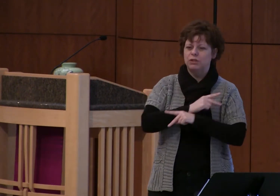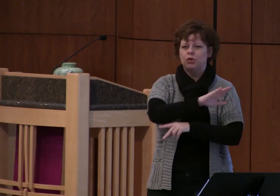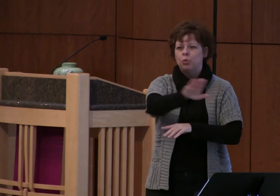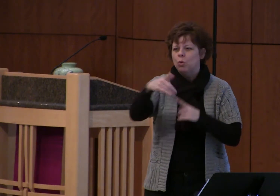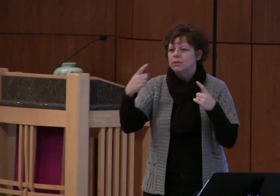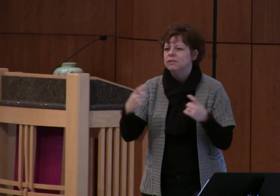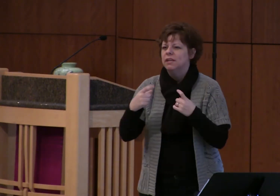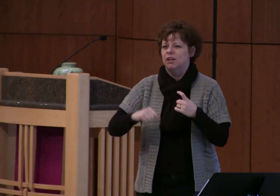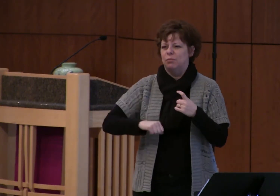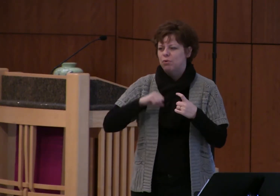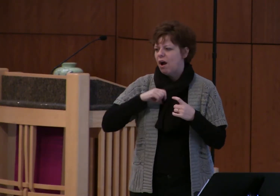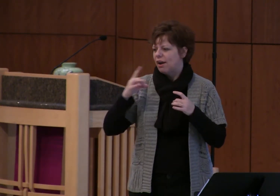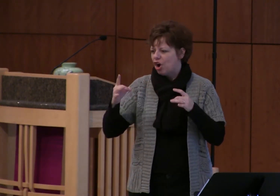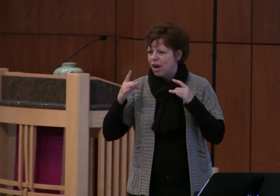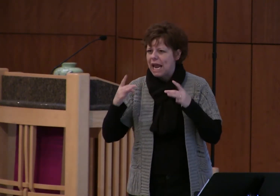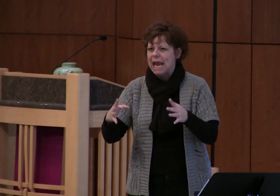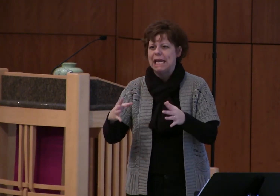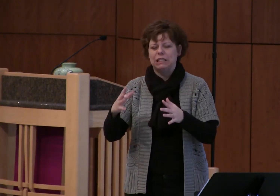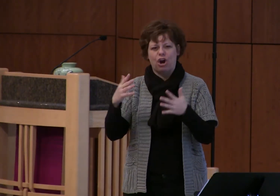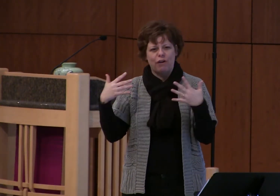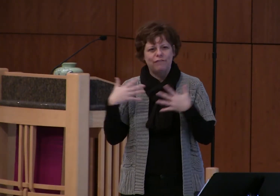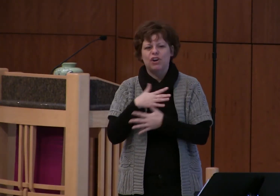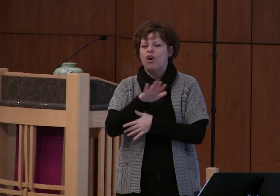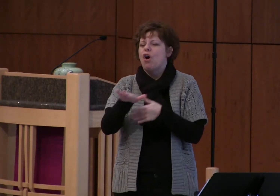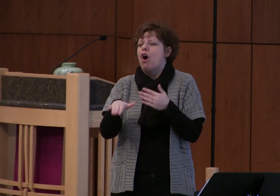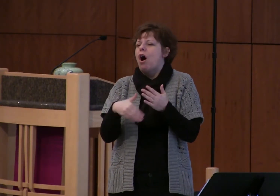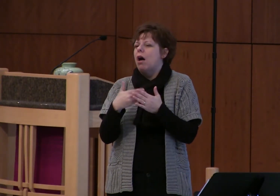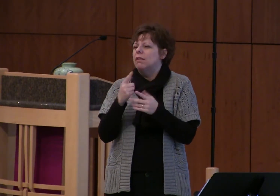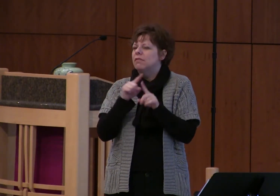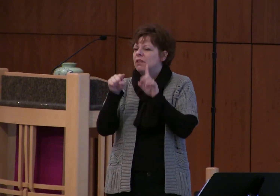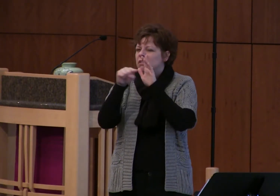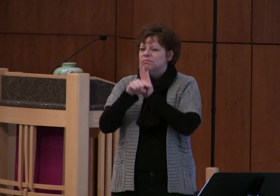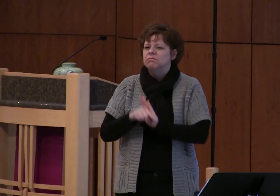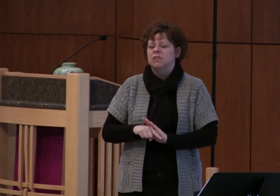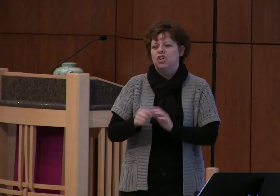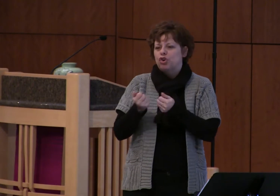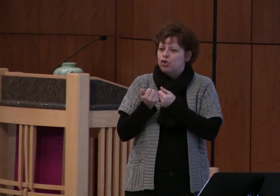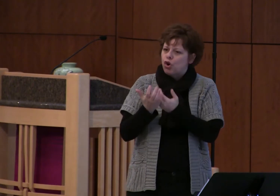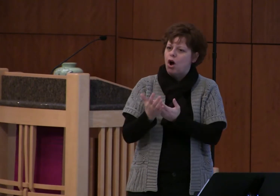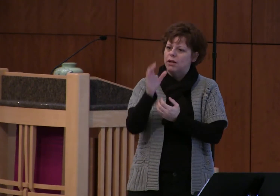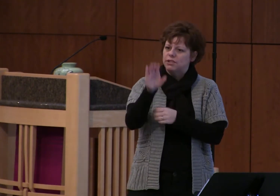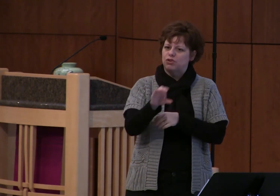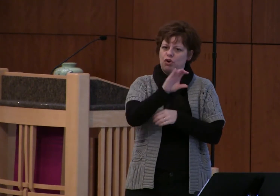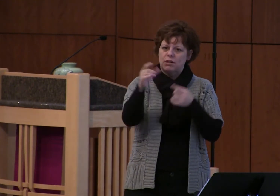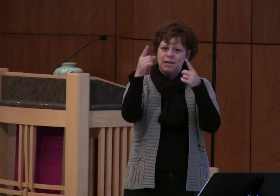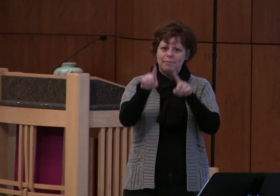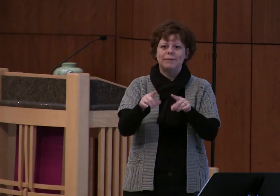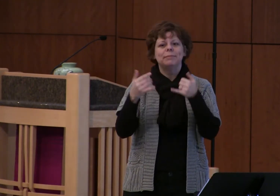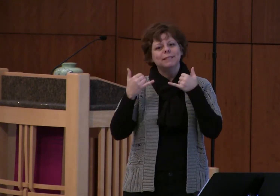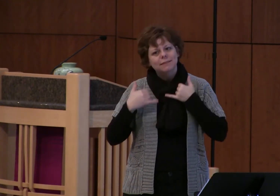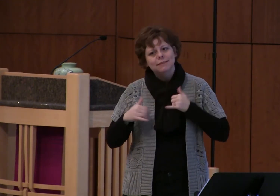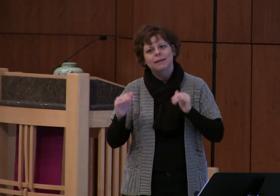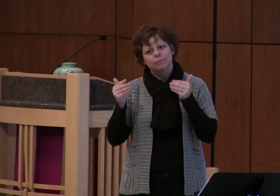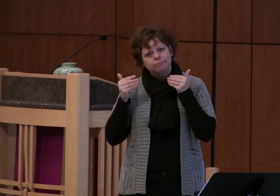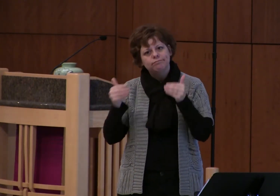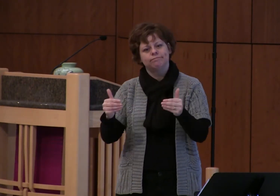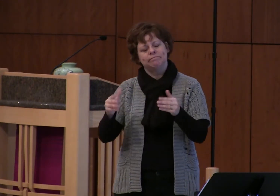our hate our fear all those things that nailed him to the cross and still chose to do so for our sake